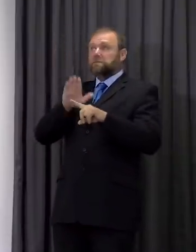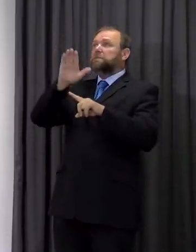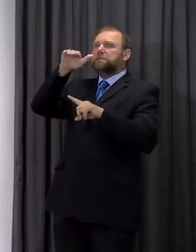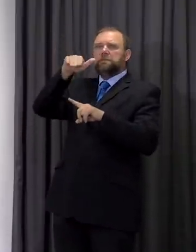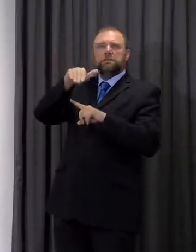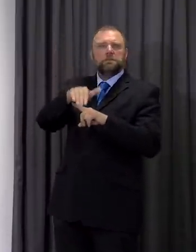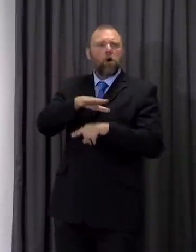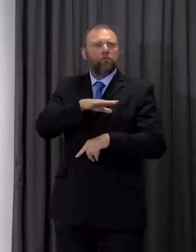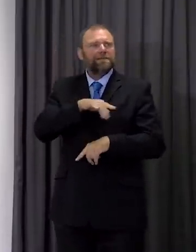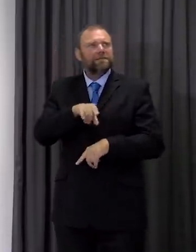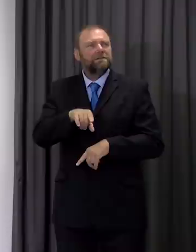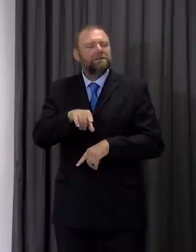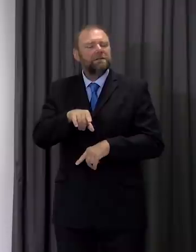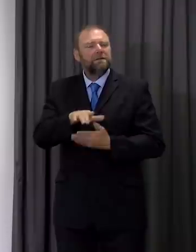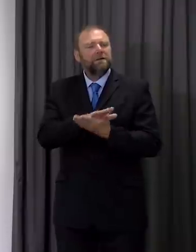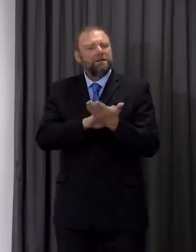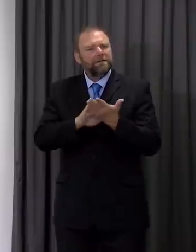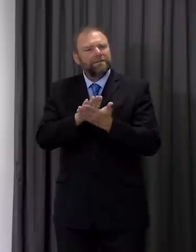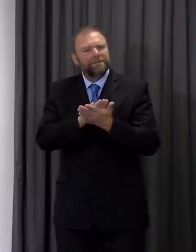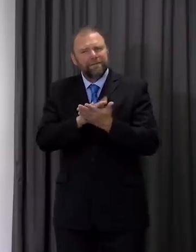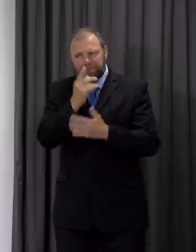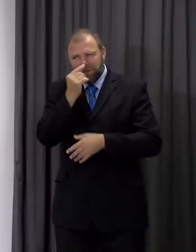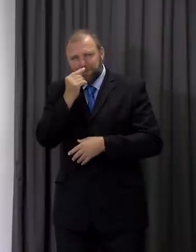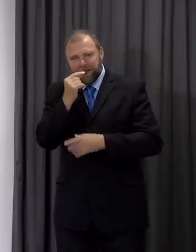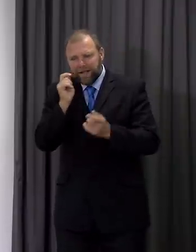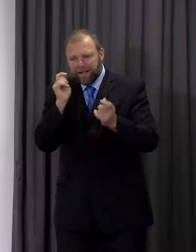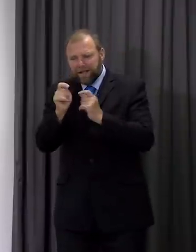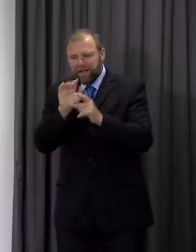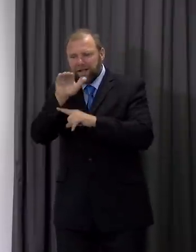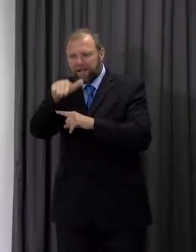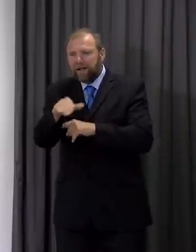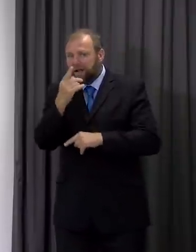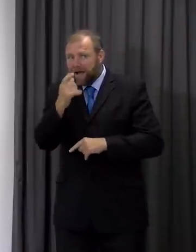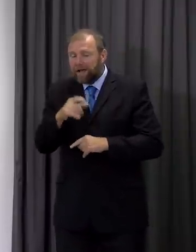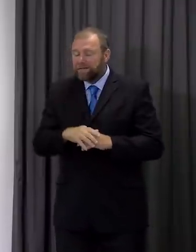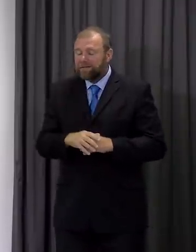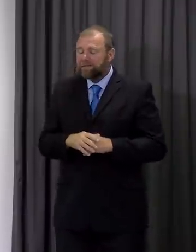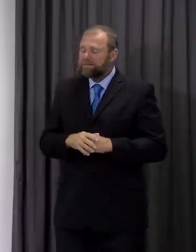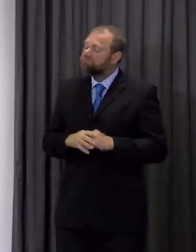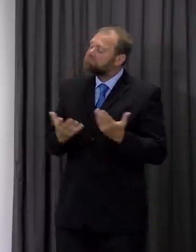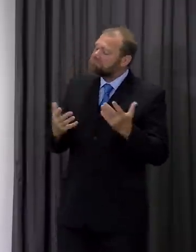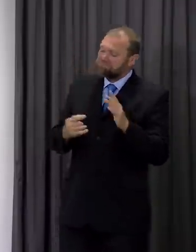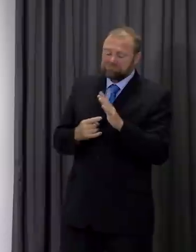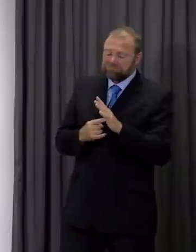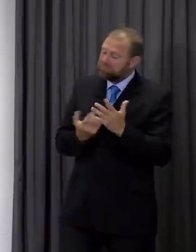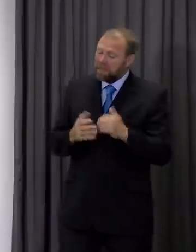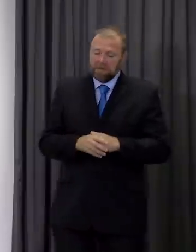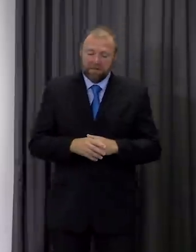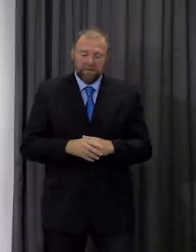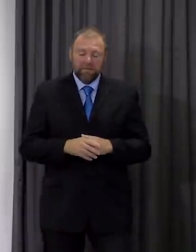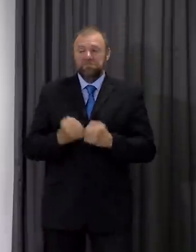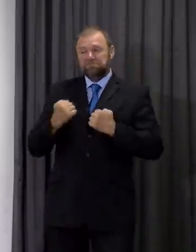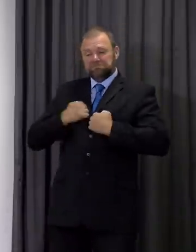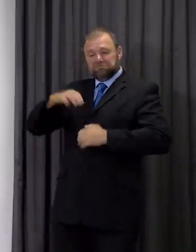so it is possible for all of us to make a real difference and that I think is really important so there's as I say responsibility for the government